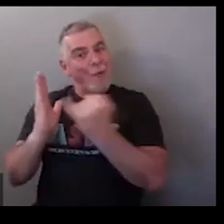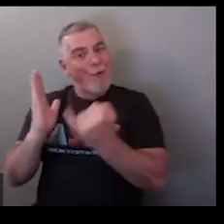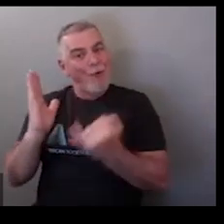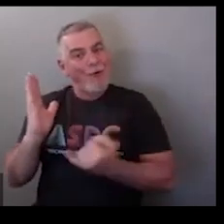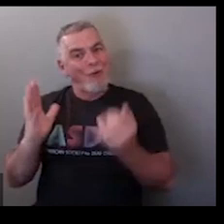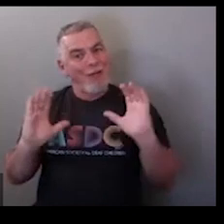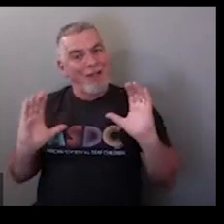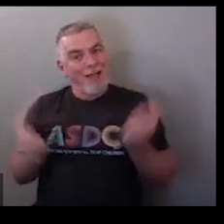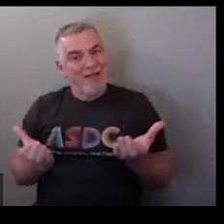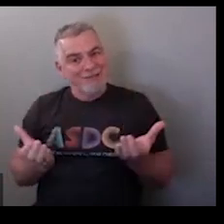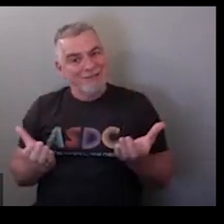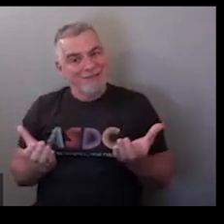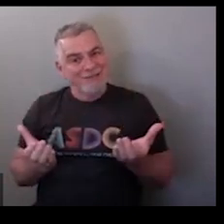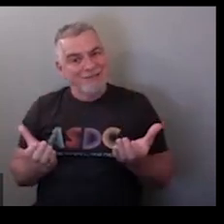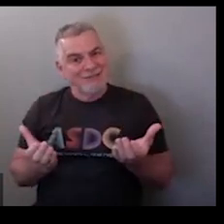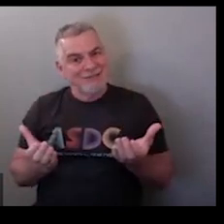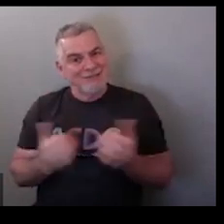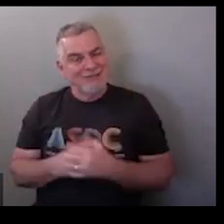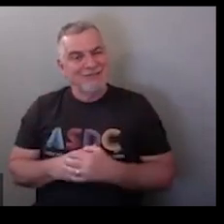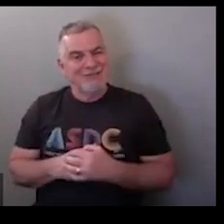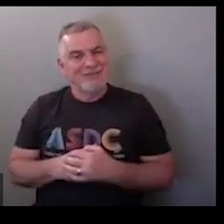like do you like art class